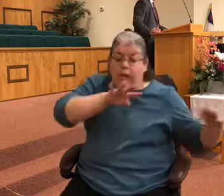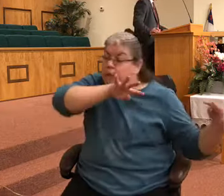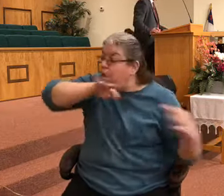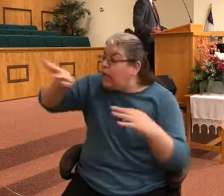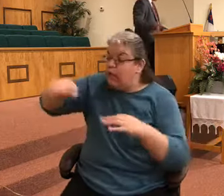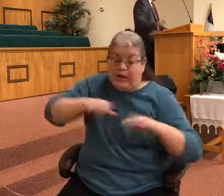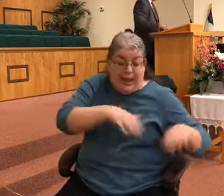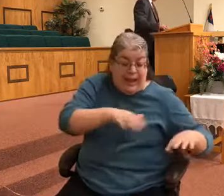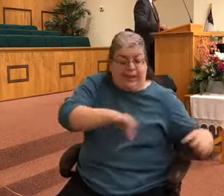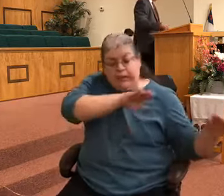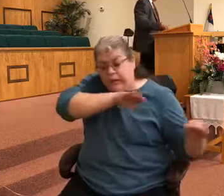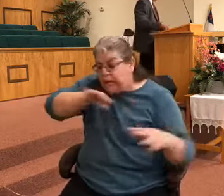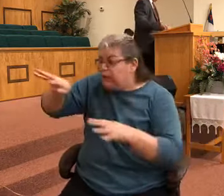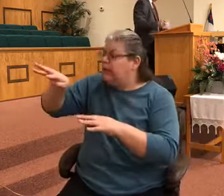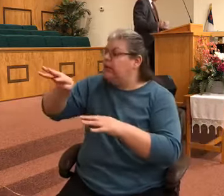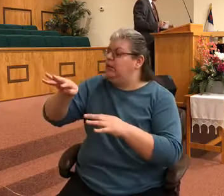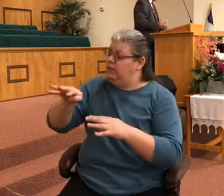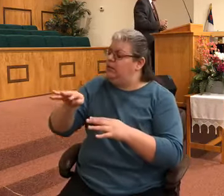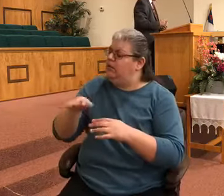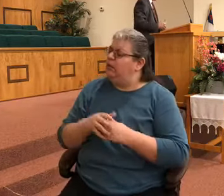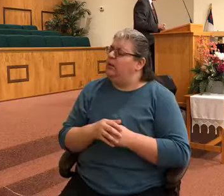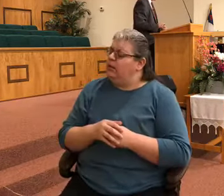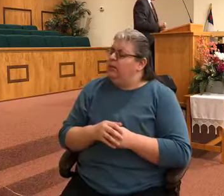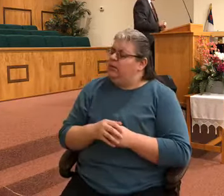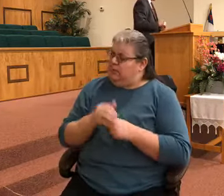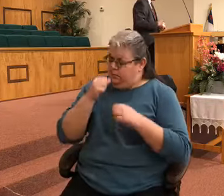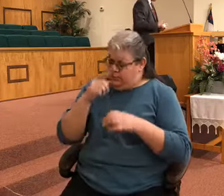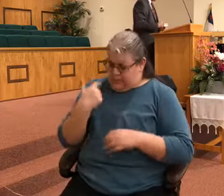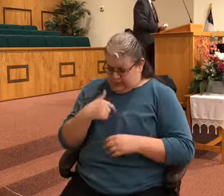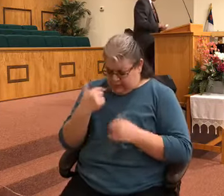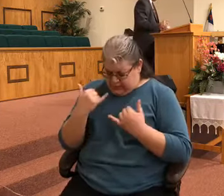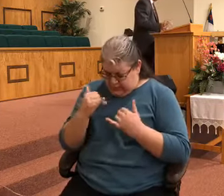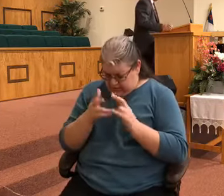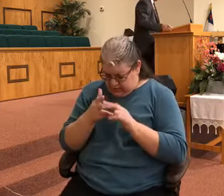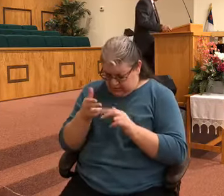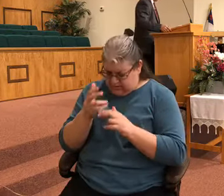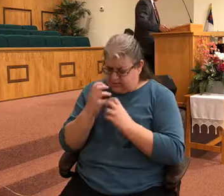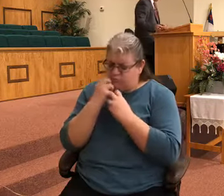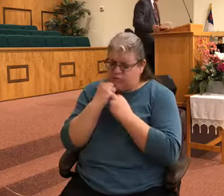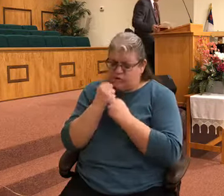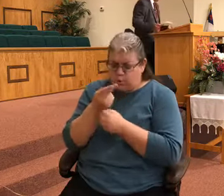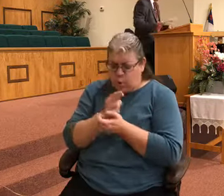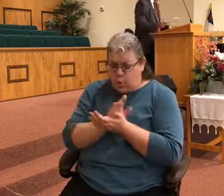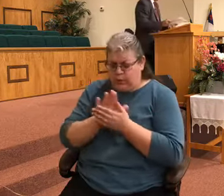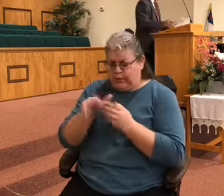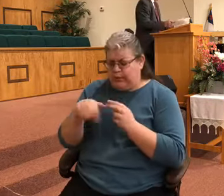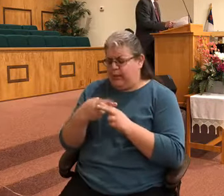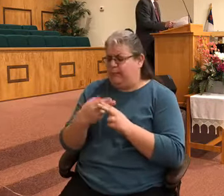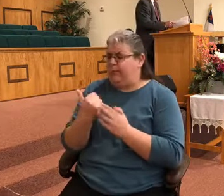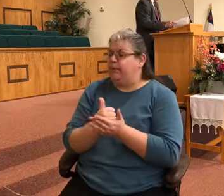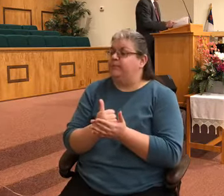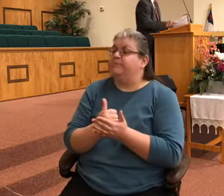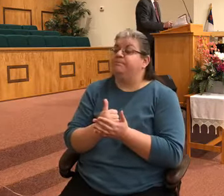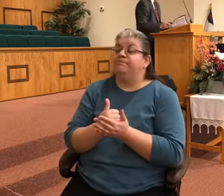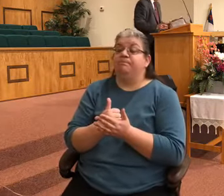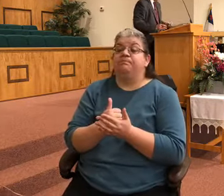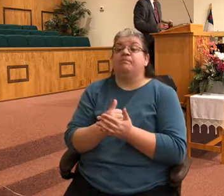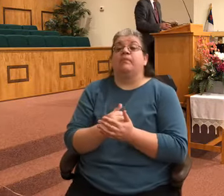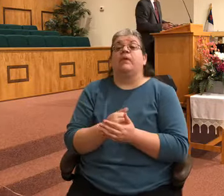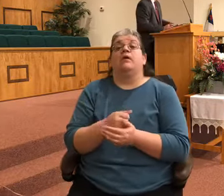bless us now we ask this in Jesus precious and holy name amen we're going have another song at this time before